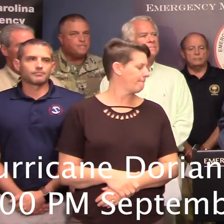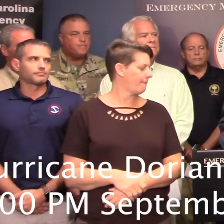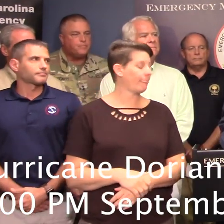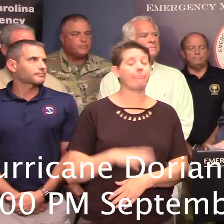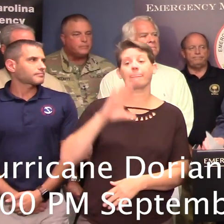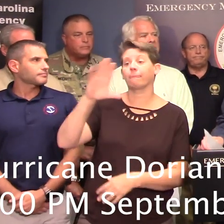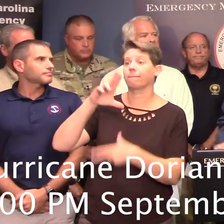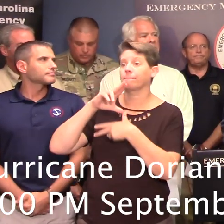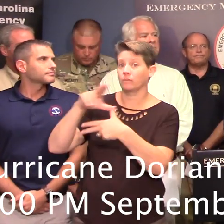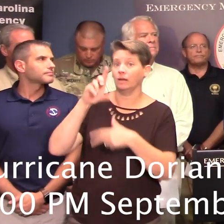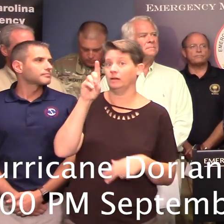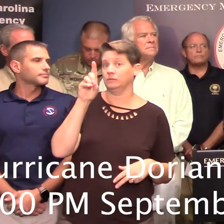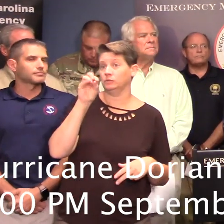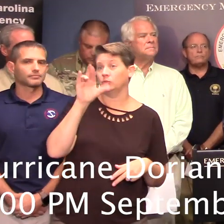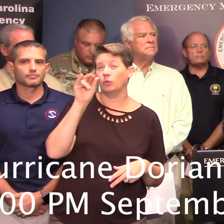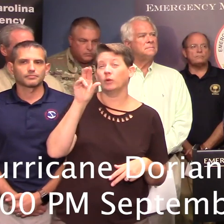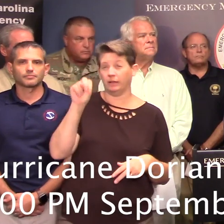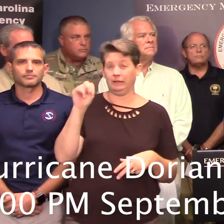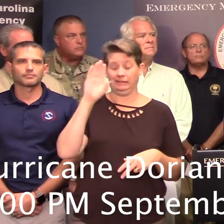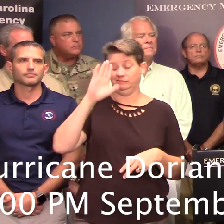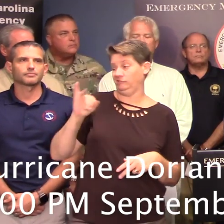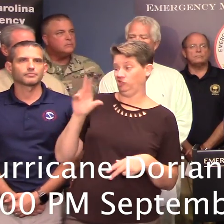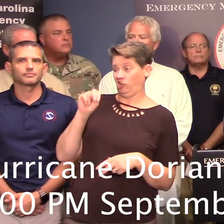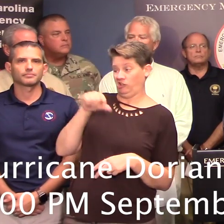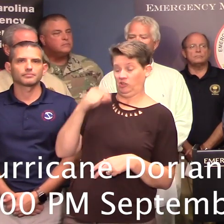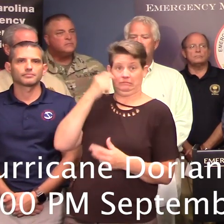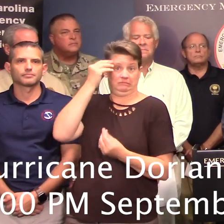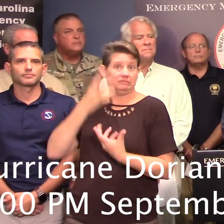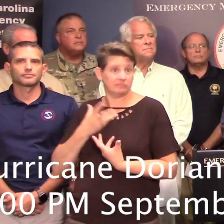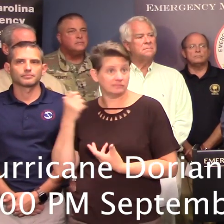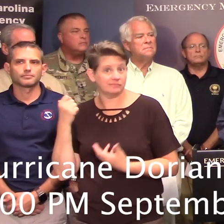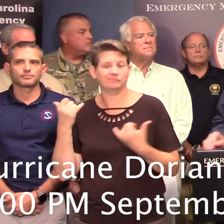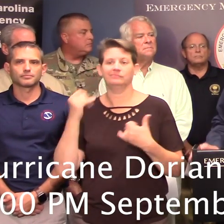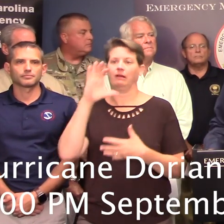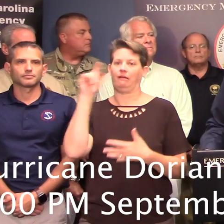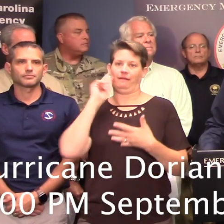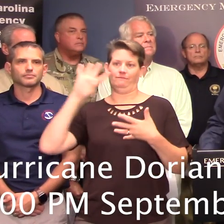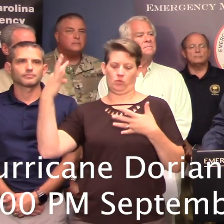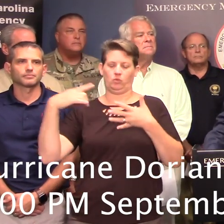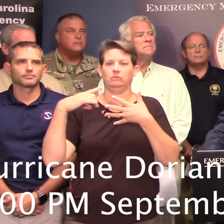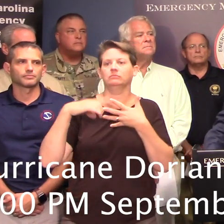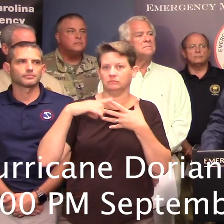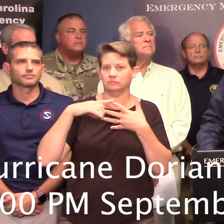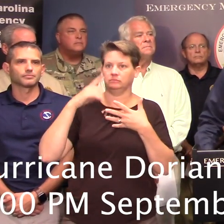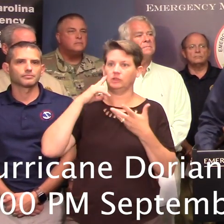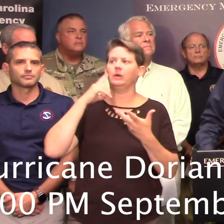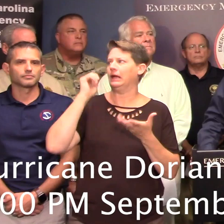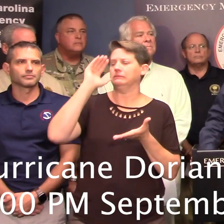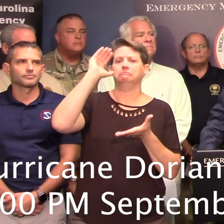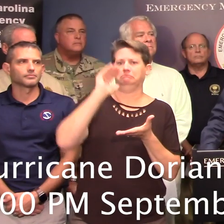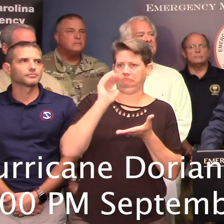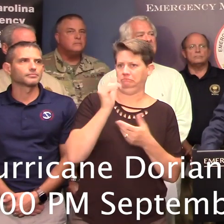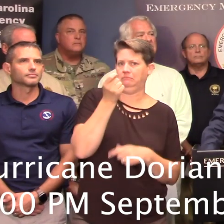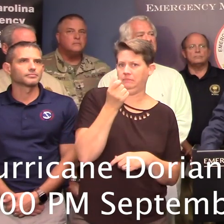Well, Hurricane Dorian, as we know, as John Chiarello just told us, is a Category 4 hurricane, so it has decreased some,